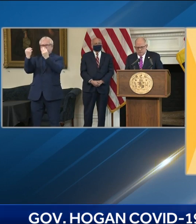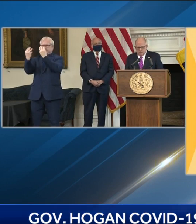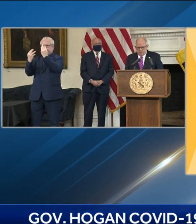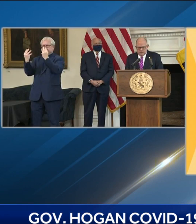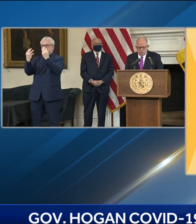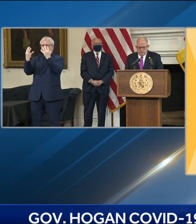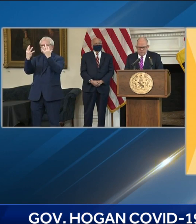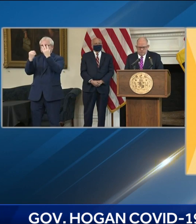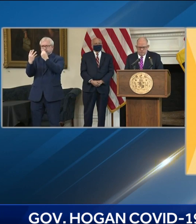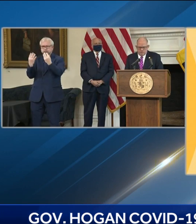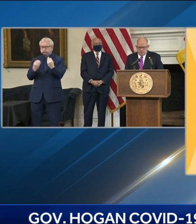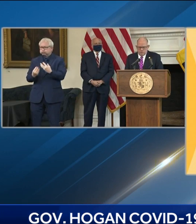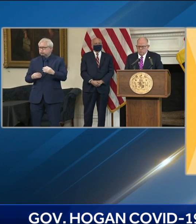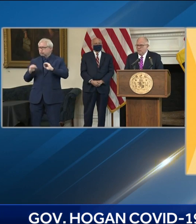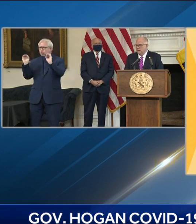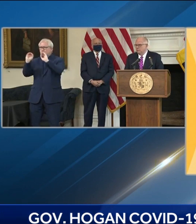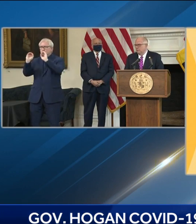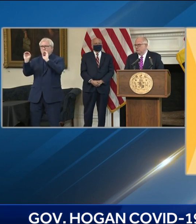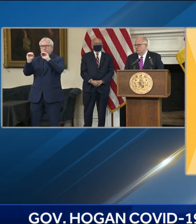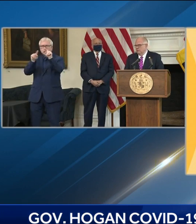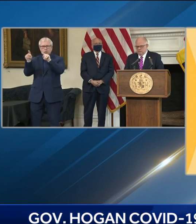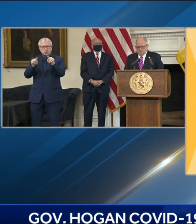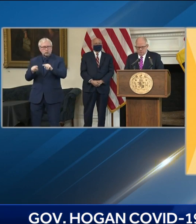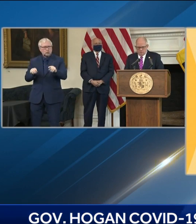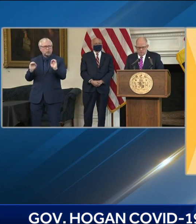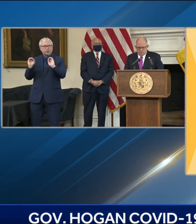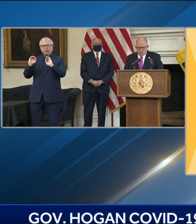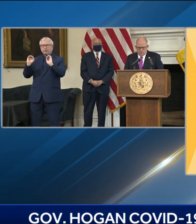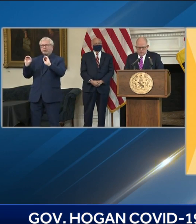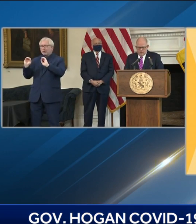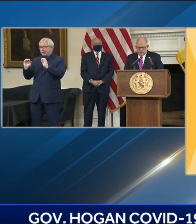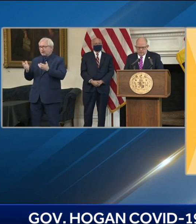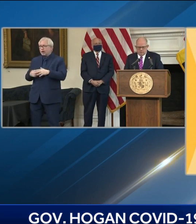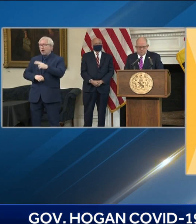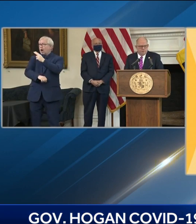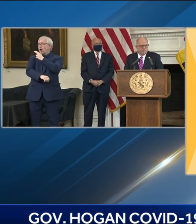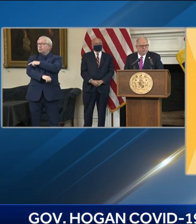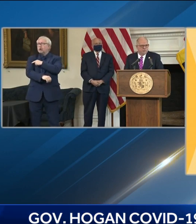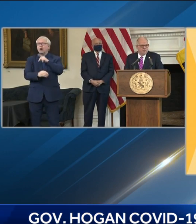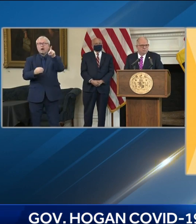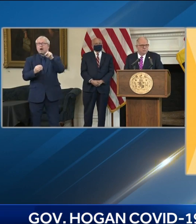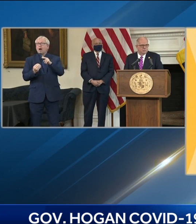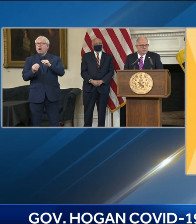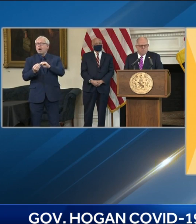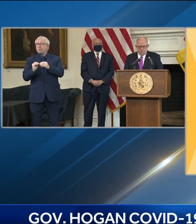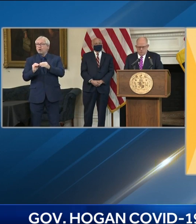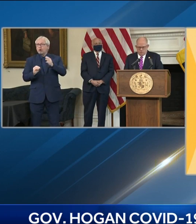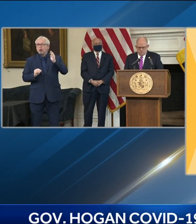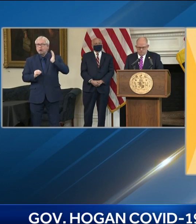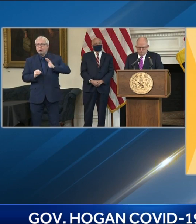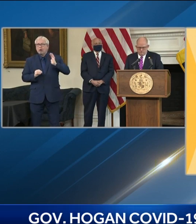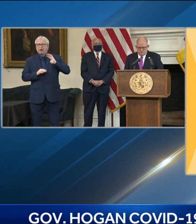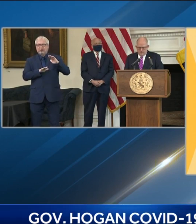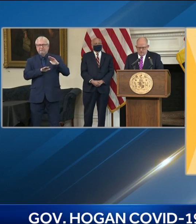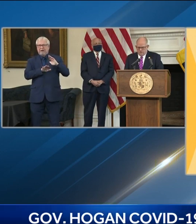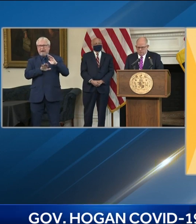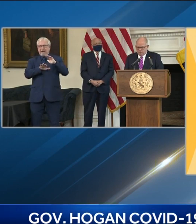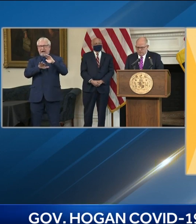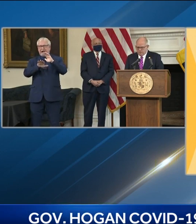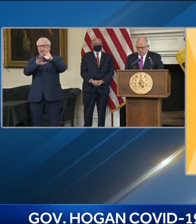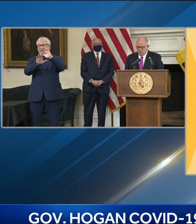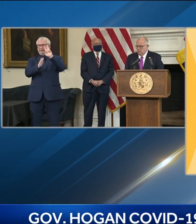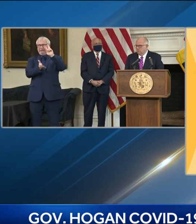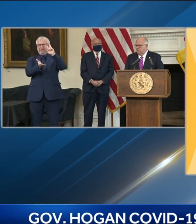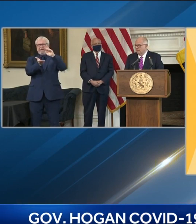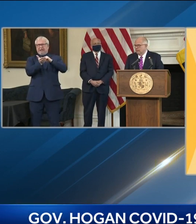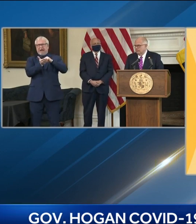hospitalizations have dropped from nearly 2,000 to fewer than 900 for the first time since early November. The